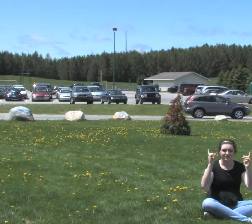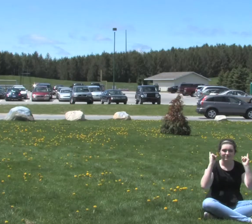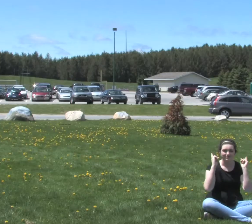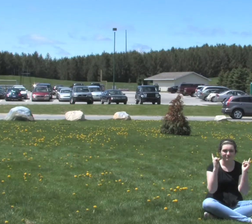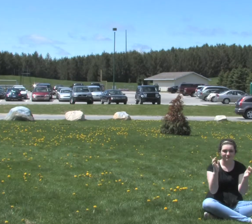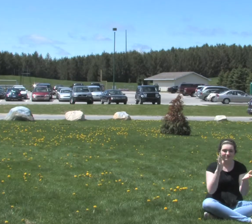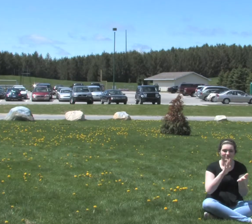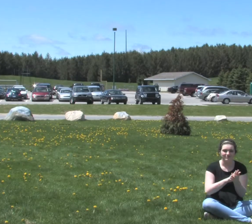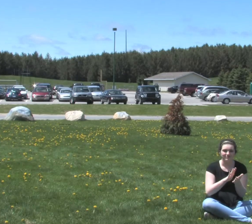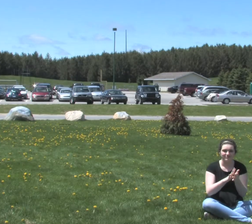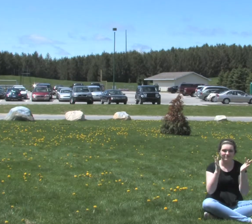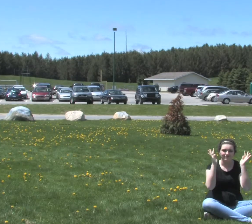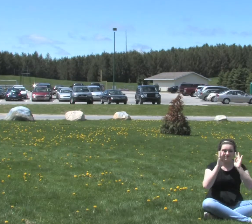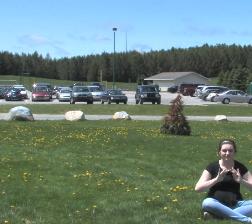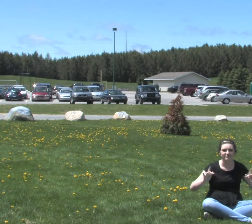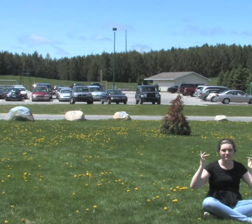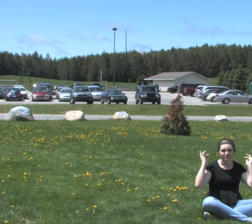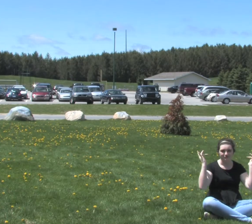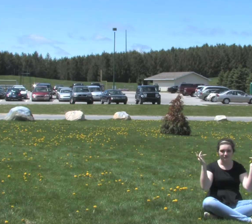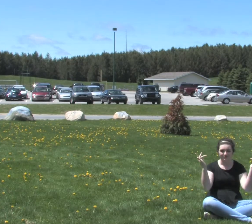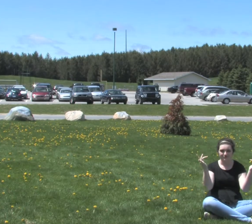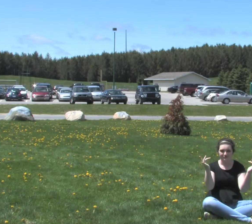Safely walk to school without a sound